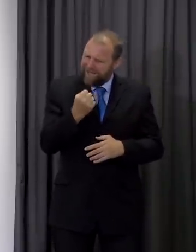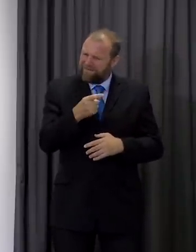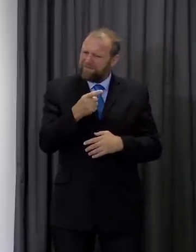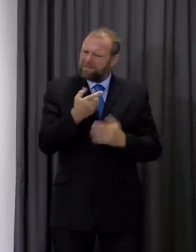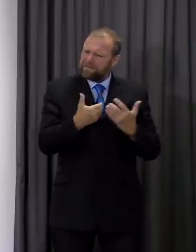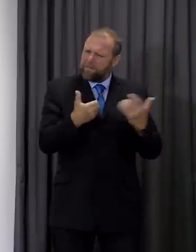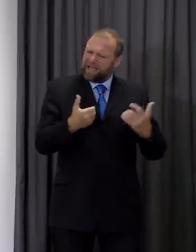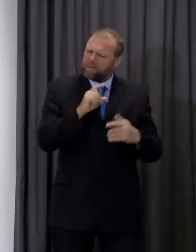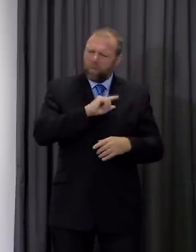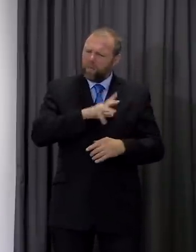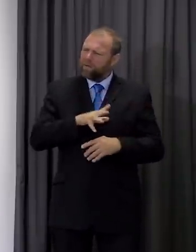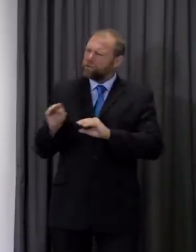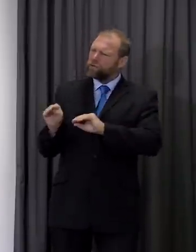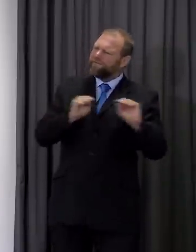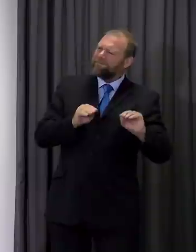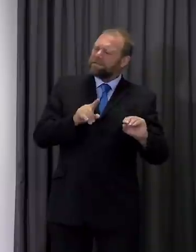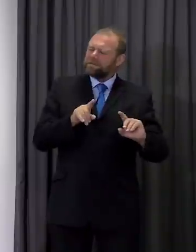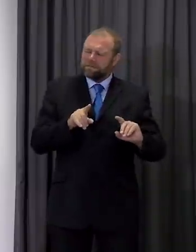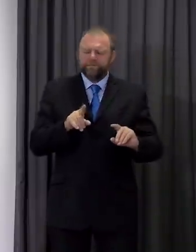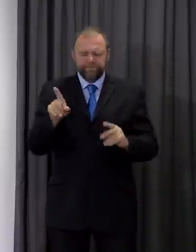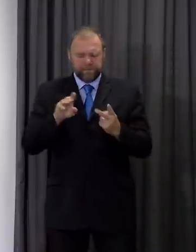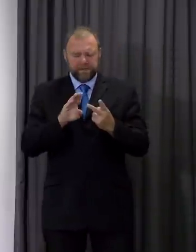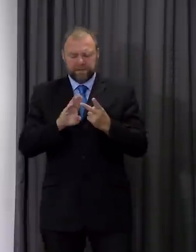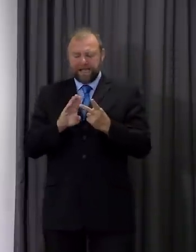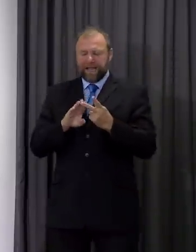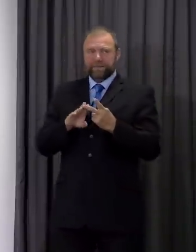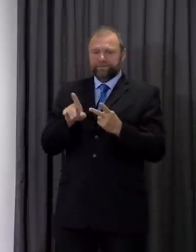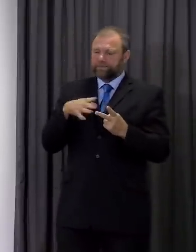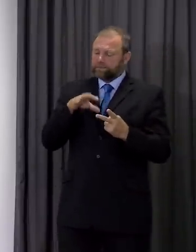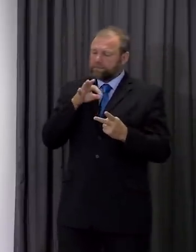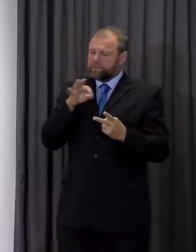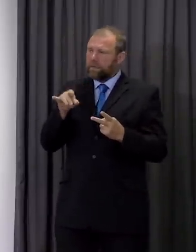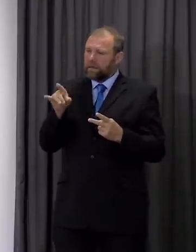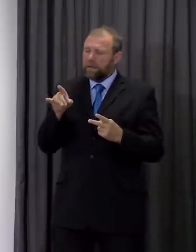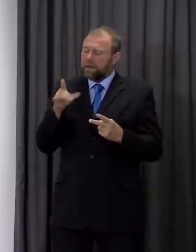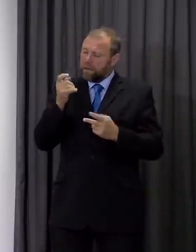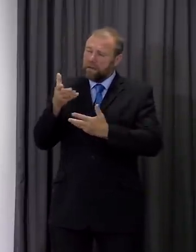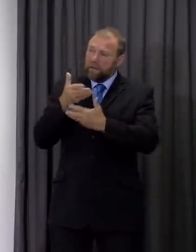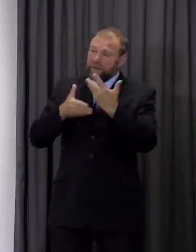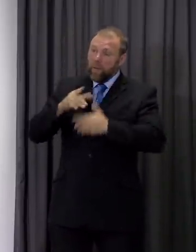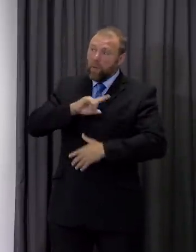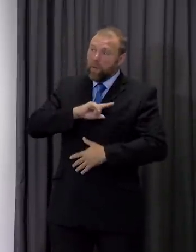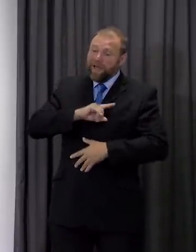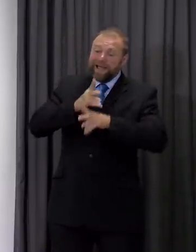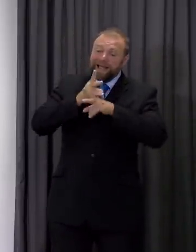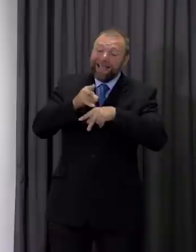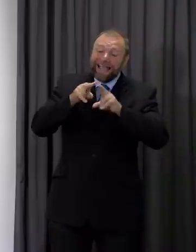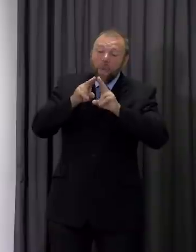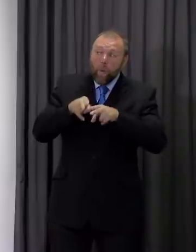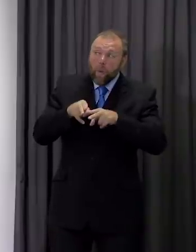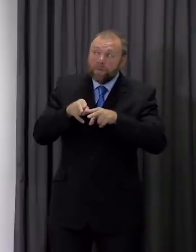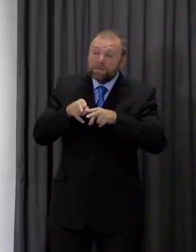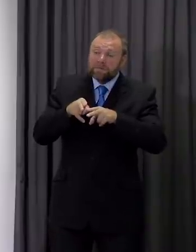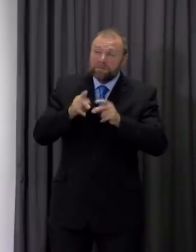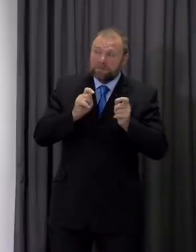to using capacity? And then separately, can I also ask, can you just explain why care homes in North Wales are shifting from